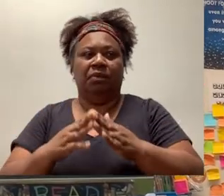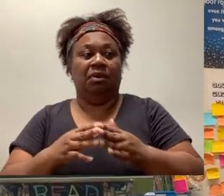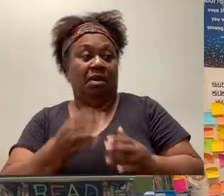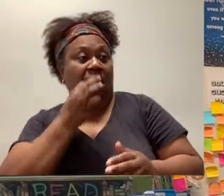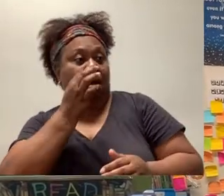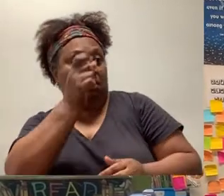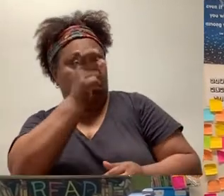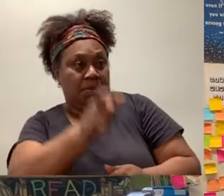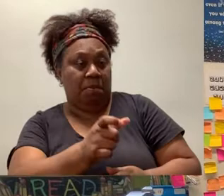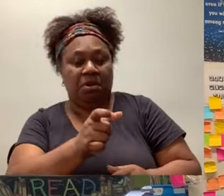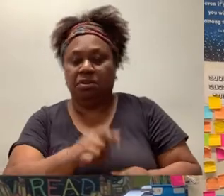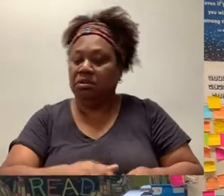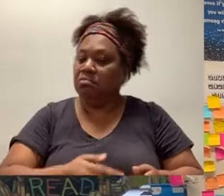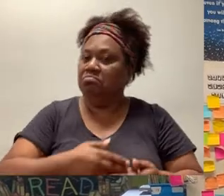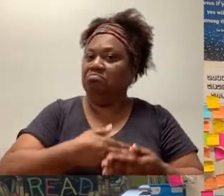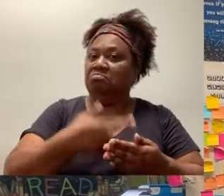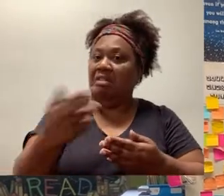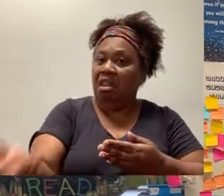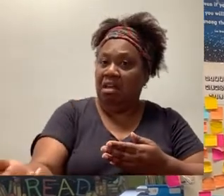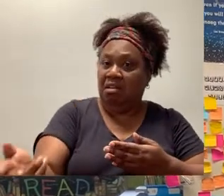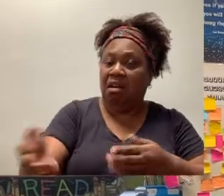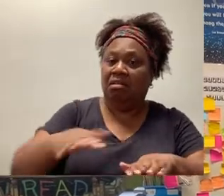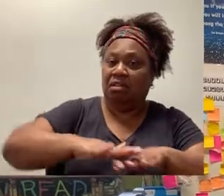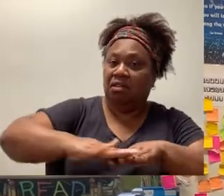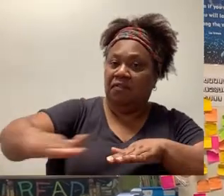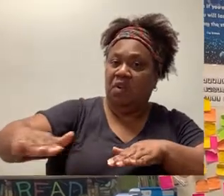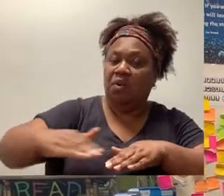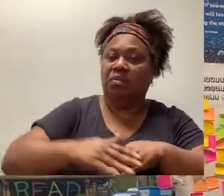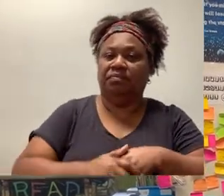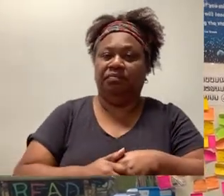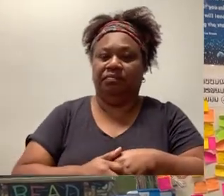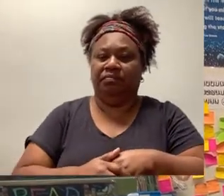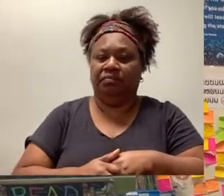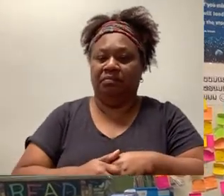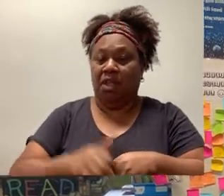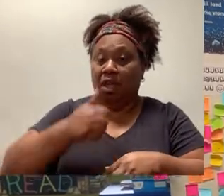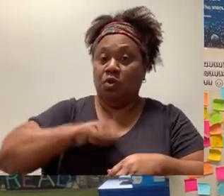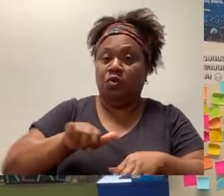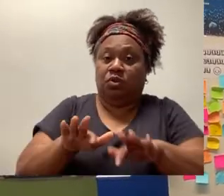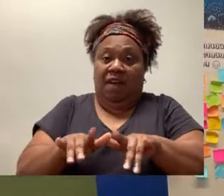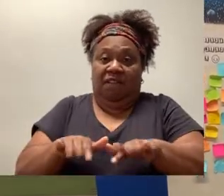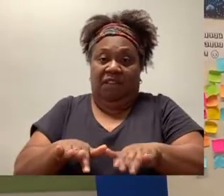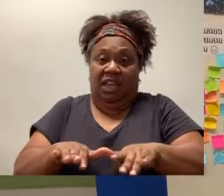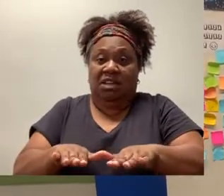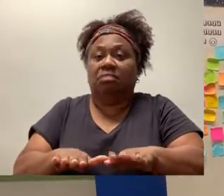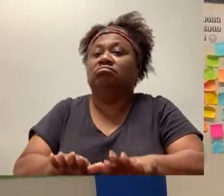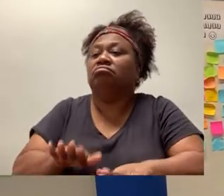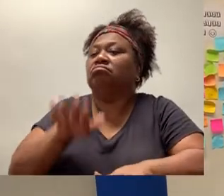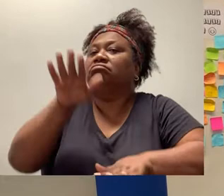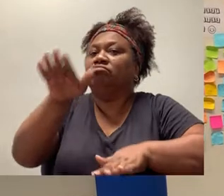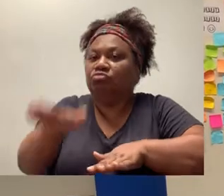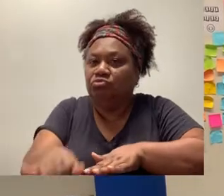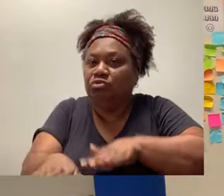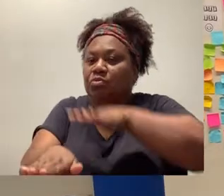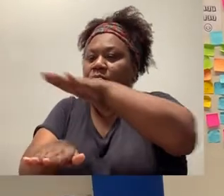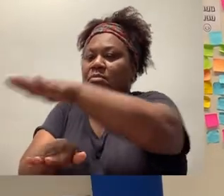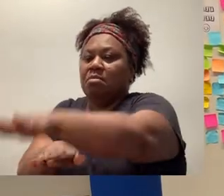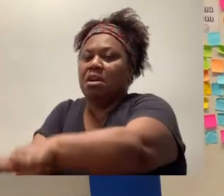going to get the person to lay down on the floor and we're going to use our feet to measure the length of the person so we're just